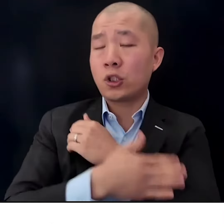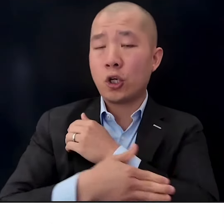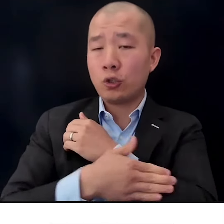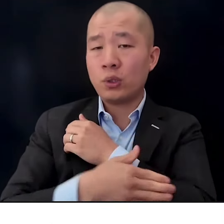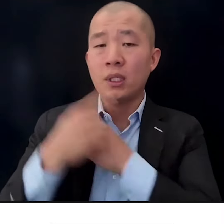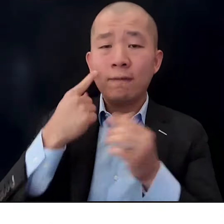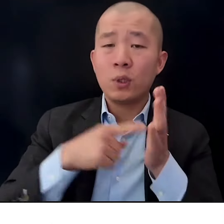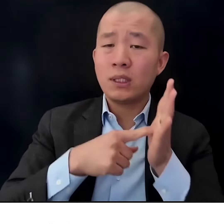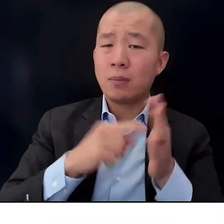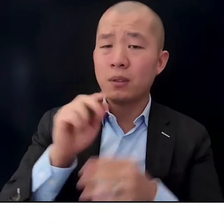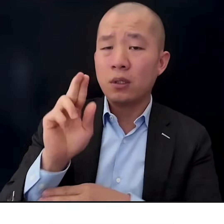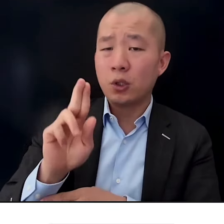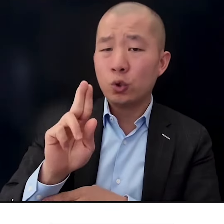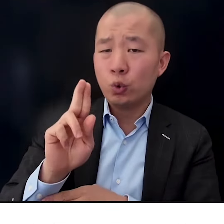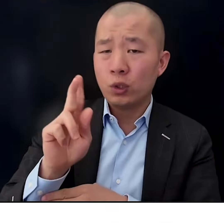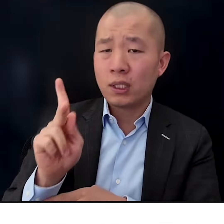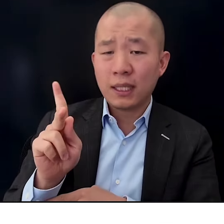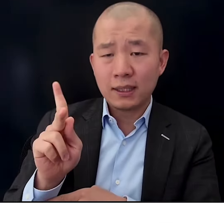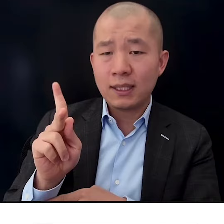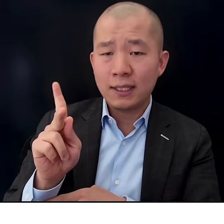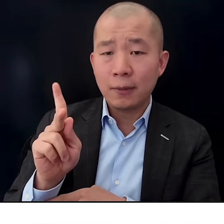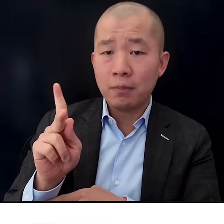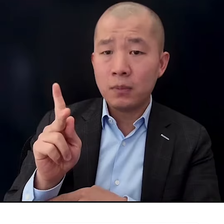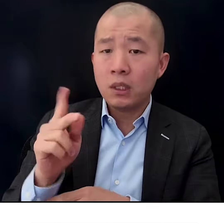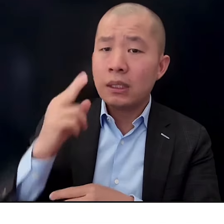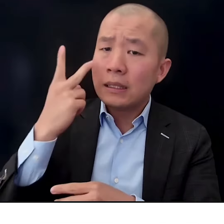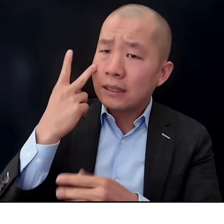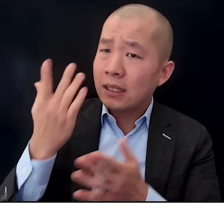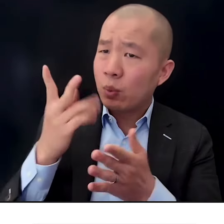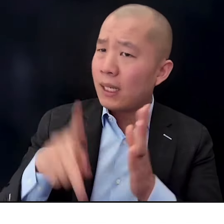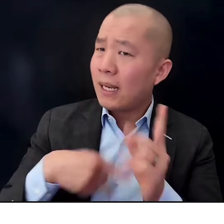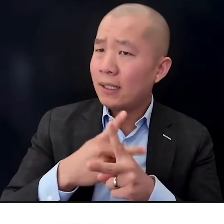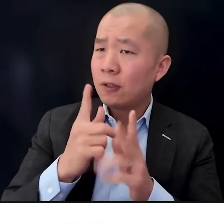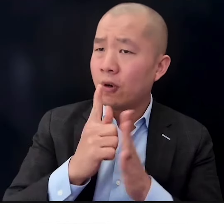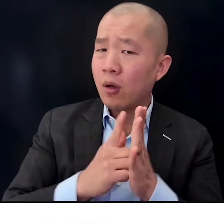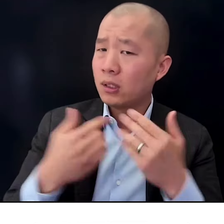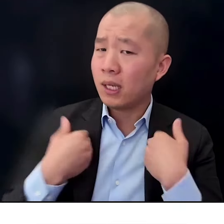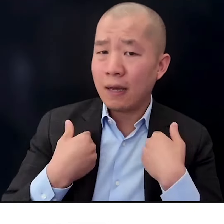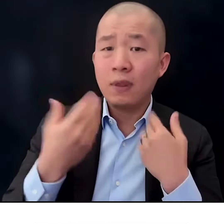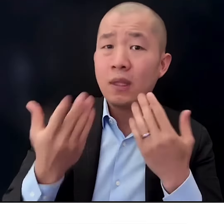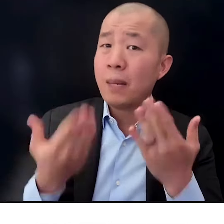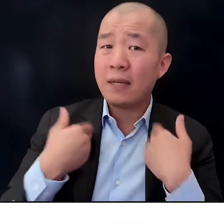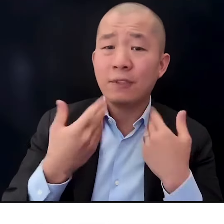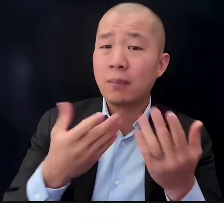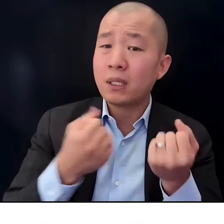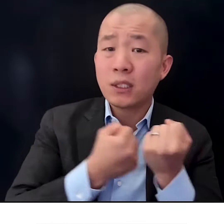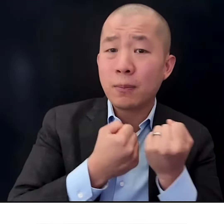your host country. Let's say you wanted to study in the UK, see what types of laws they have set in